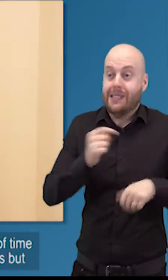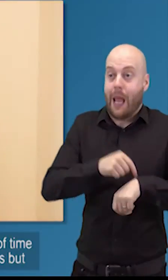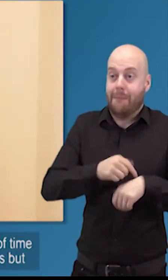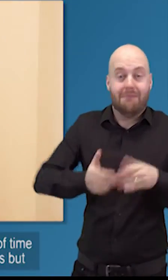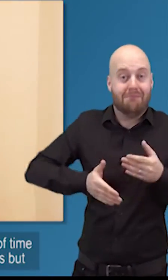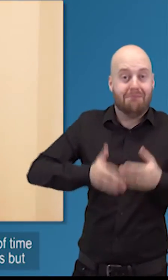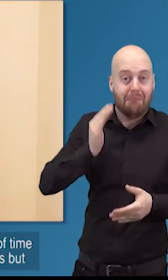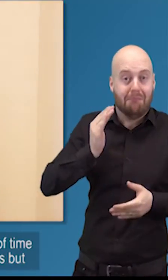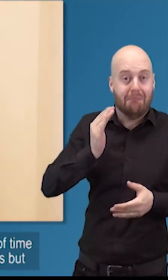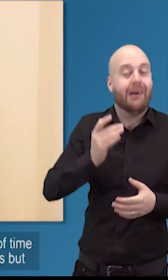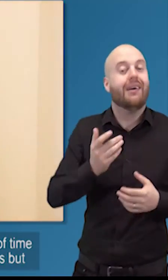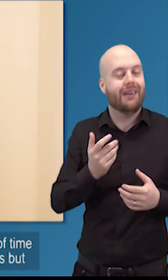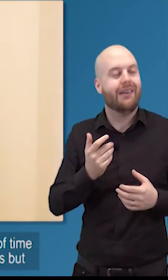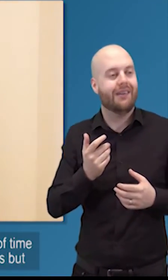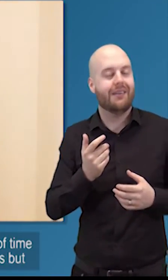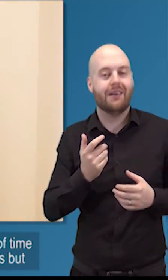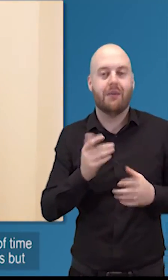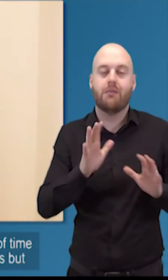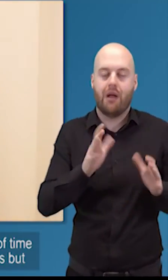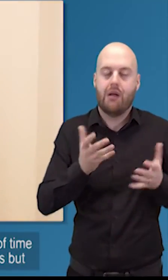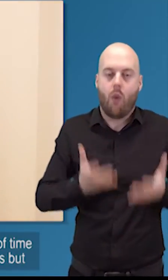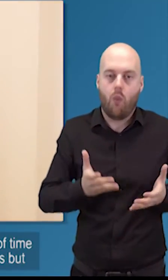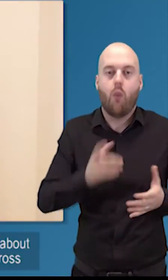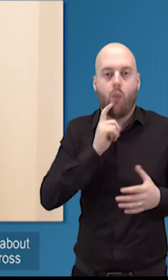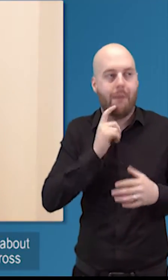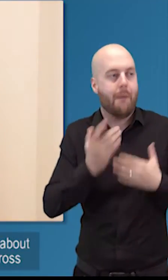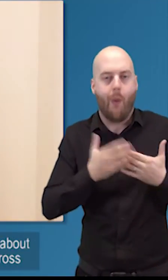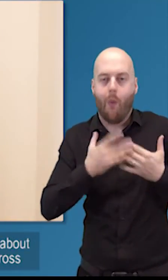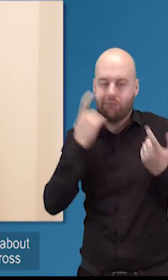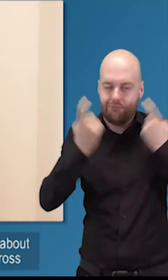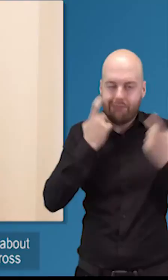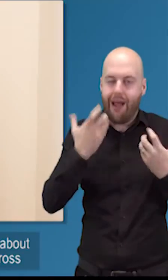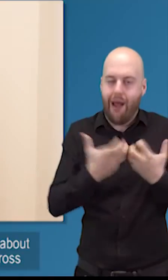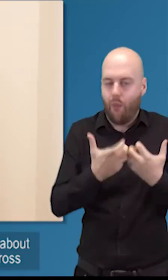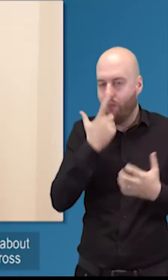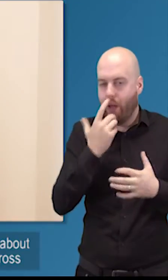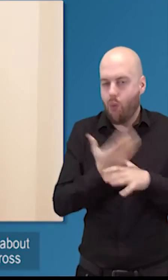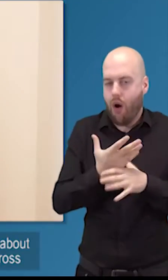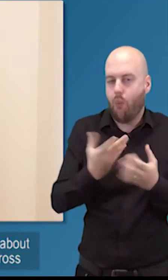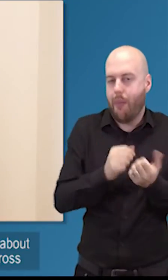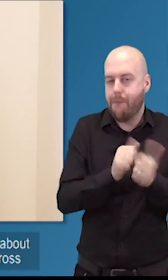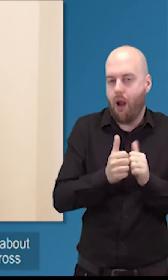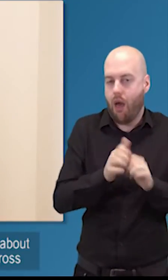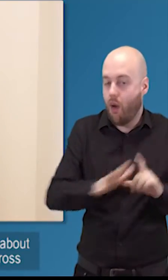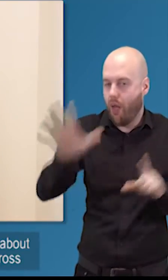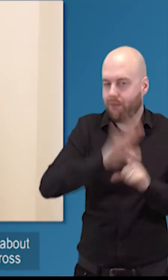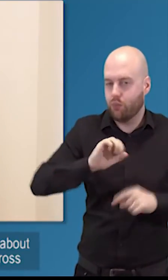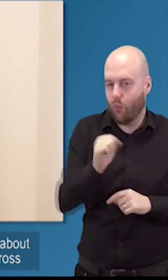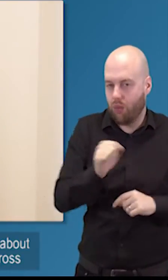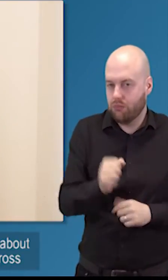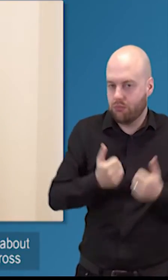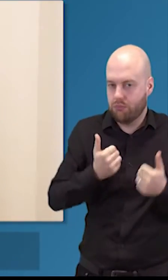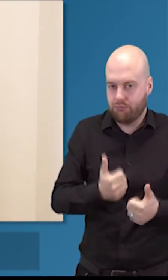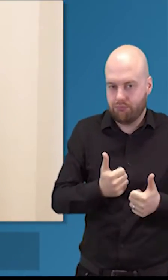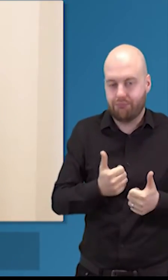say because we are we have definitely run out of time and i know it doesn't answer any of your questions but what we are going to do is do some more thinking about how we can work with our partners